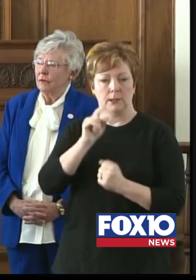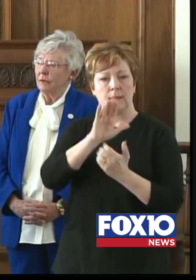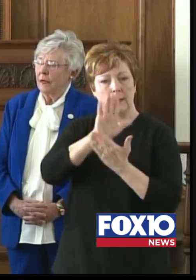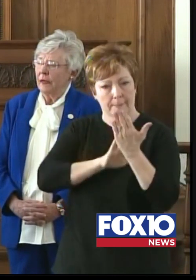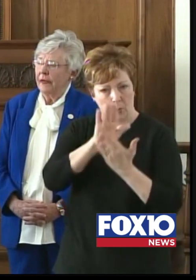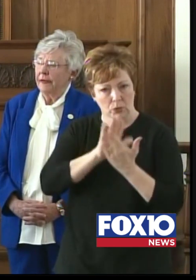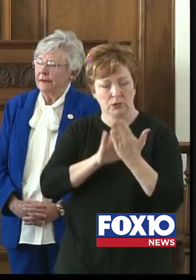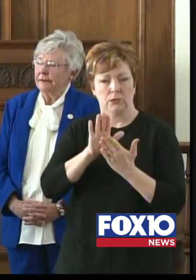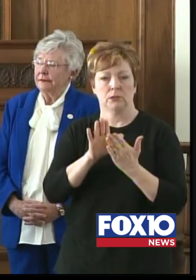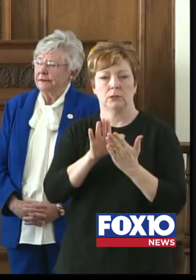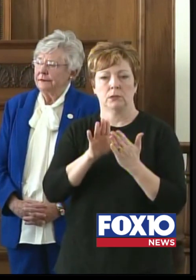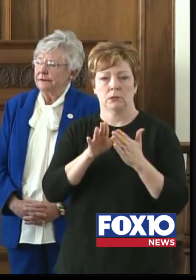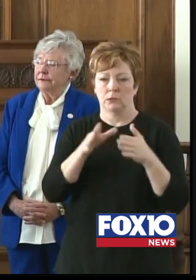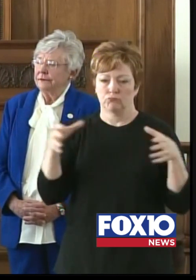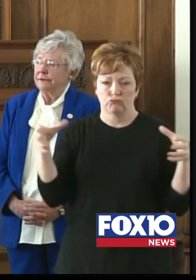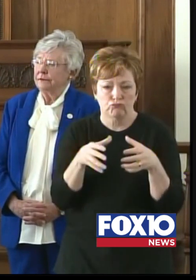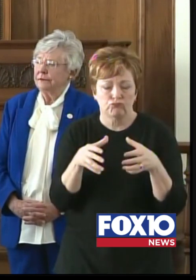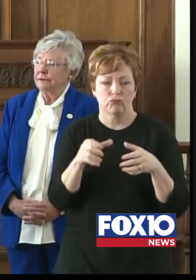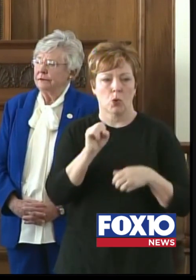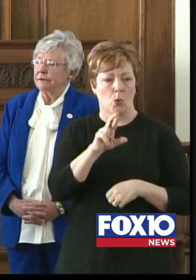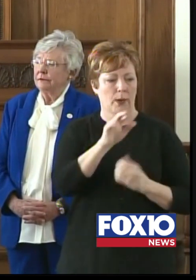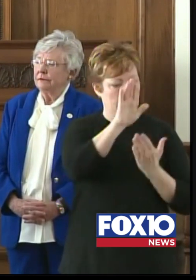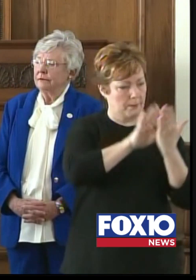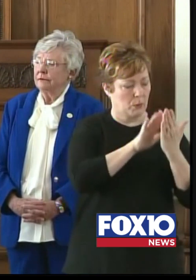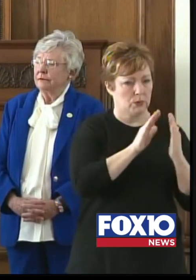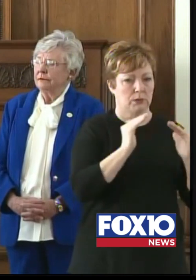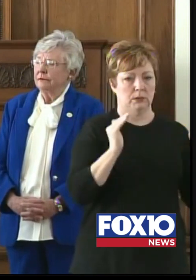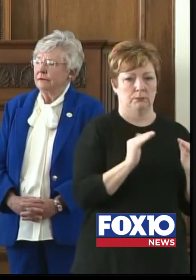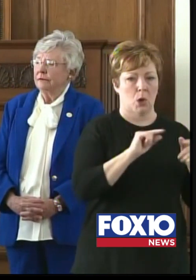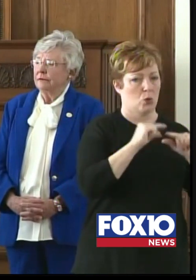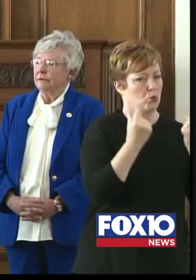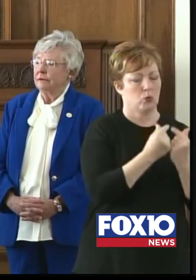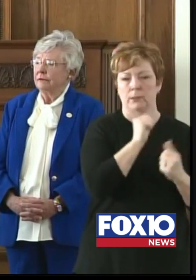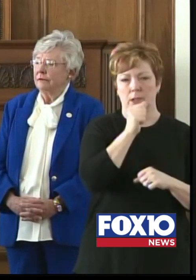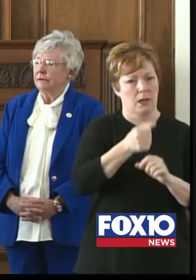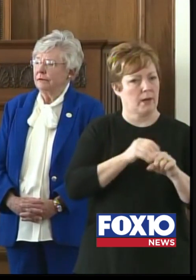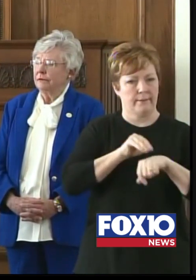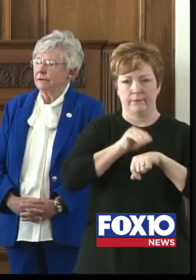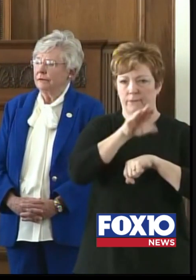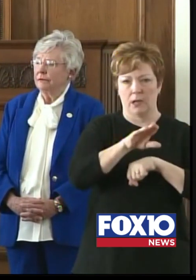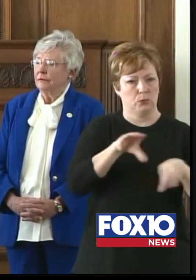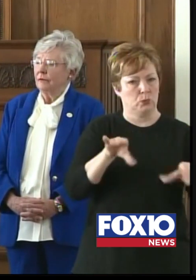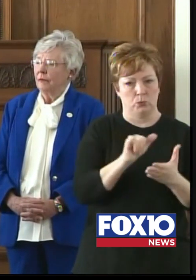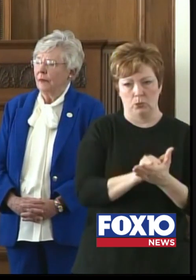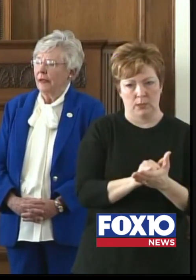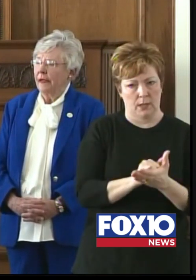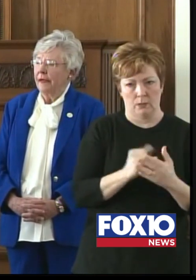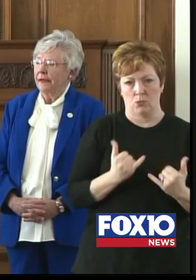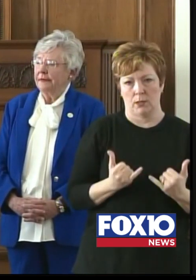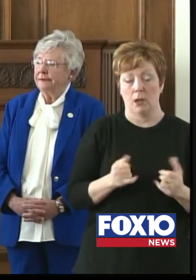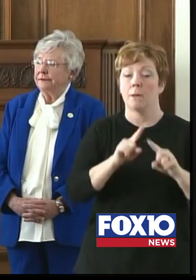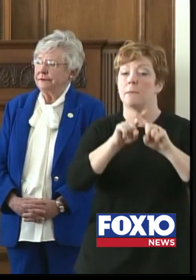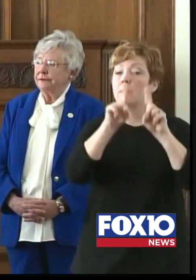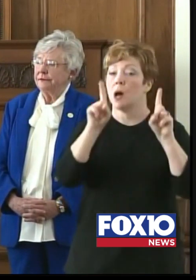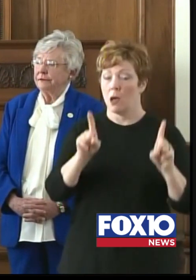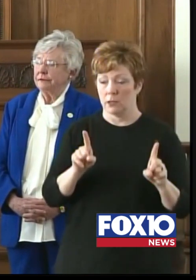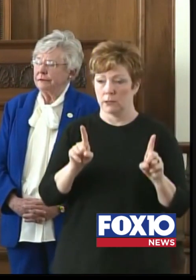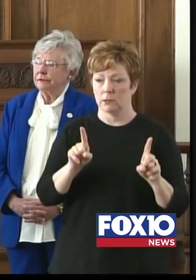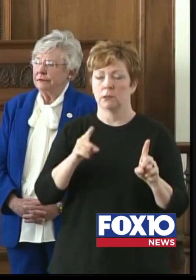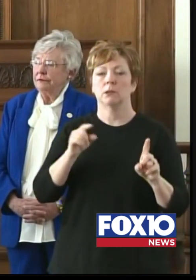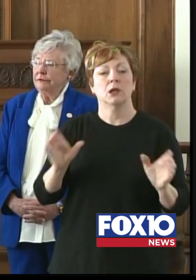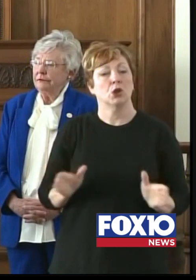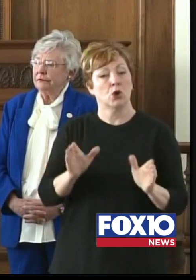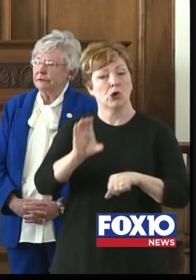person small groups are not currently advisable. However, churches are encouraged